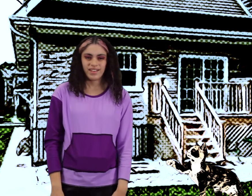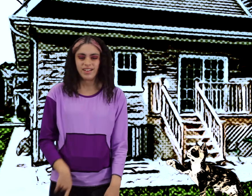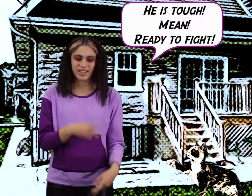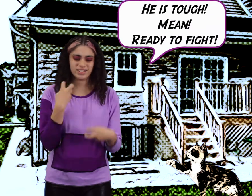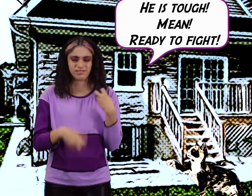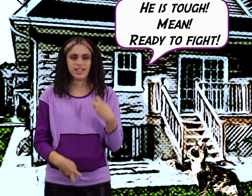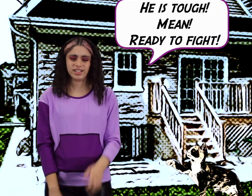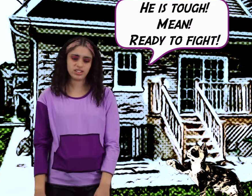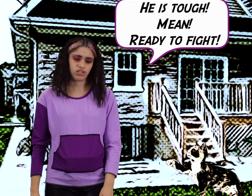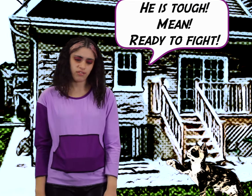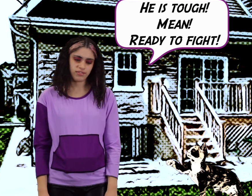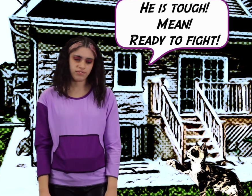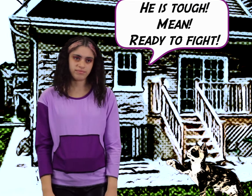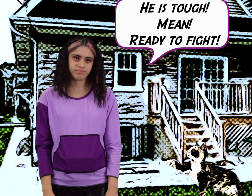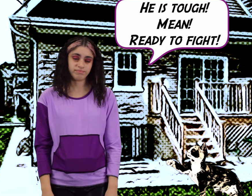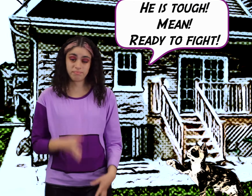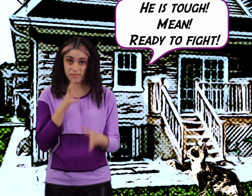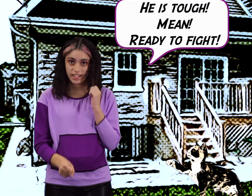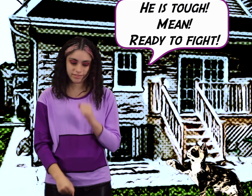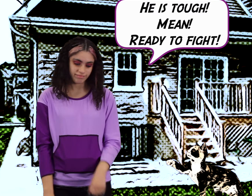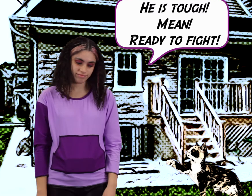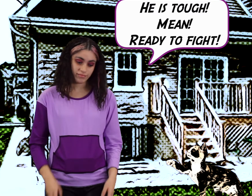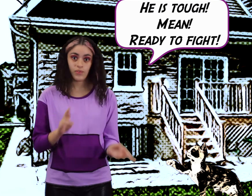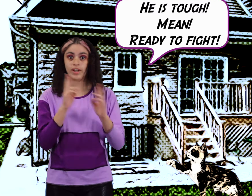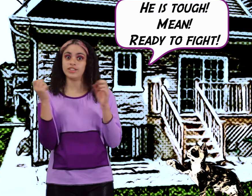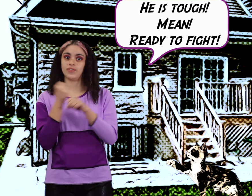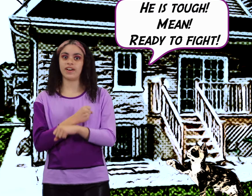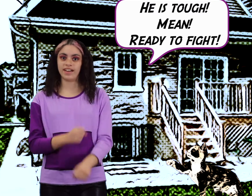he's he's he's he's mean ready to buy